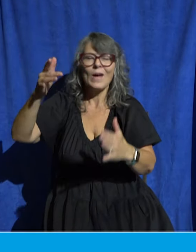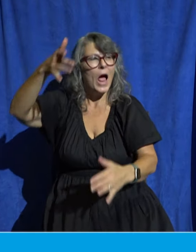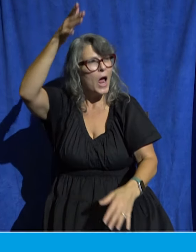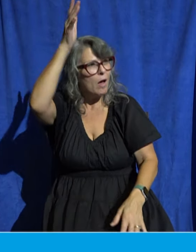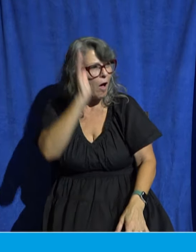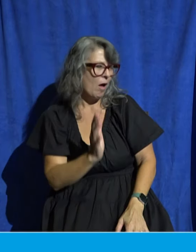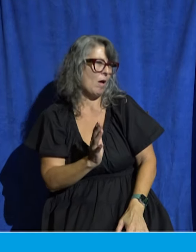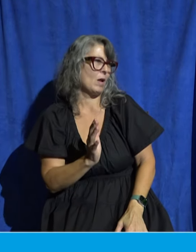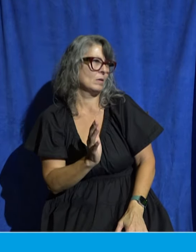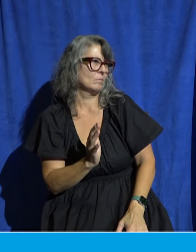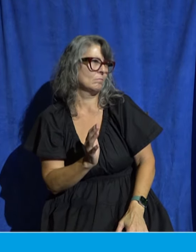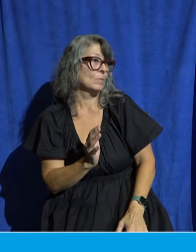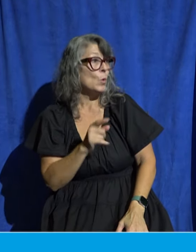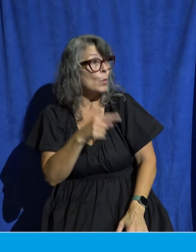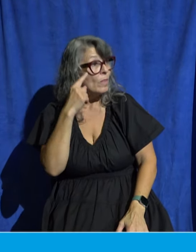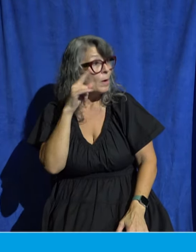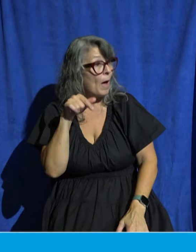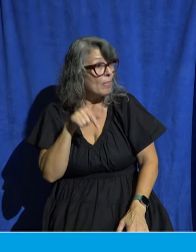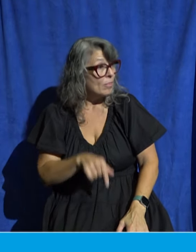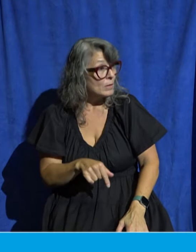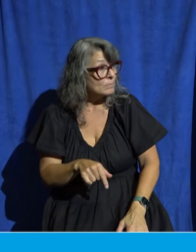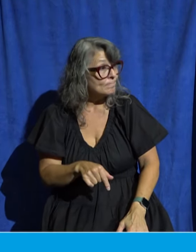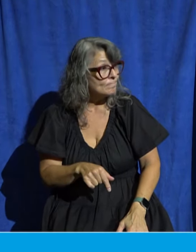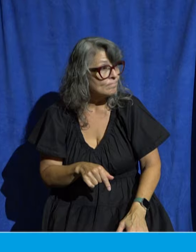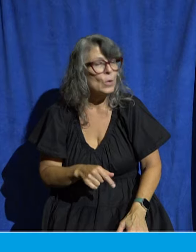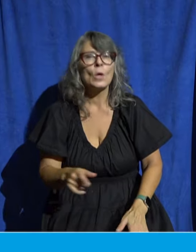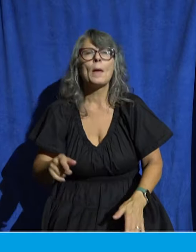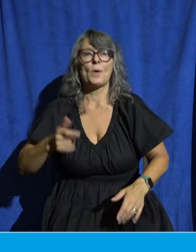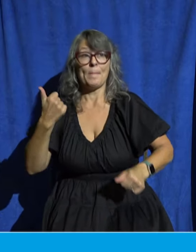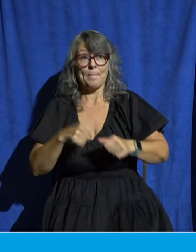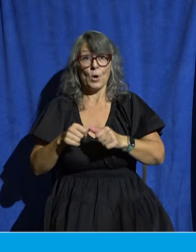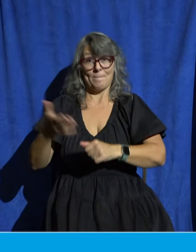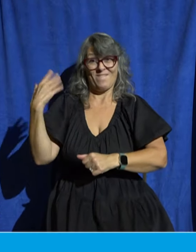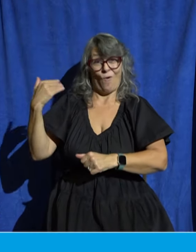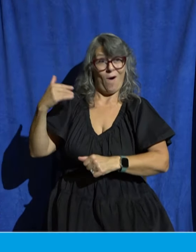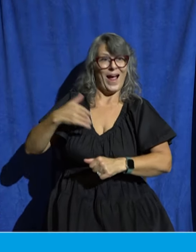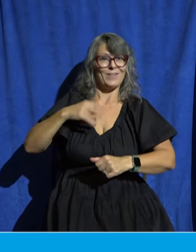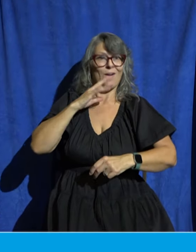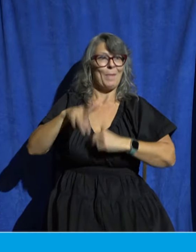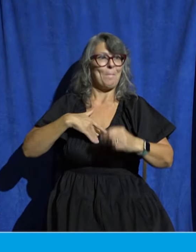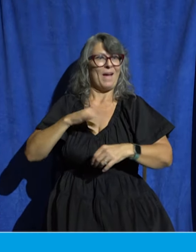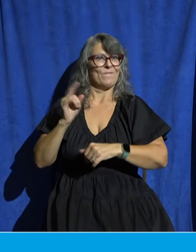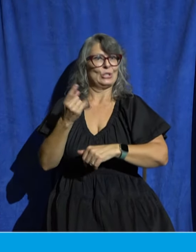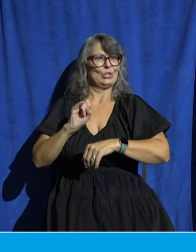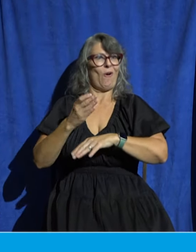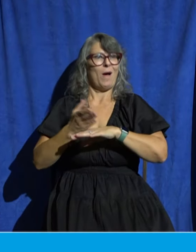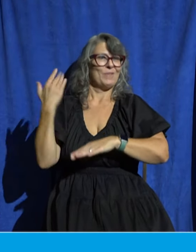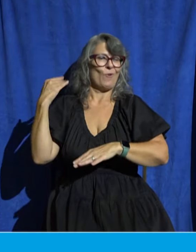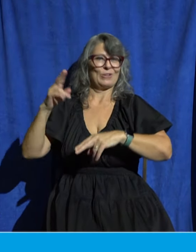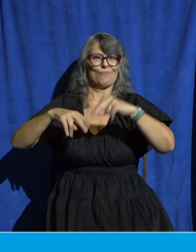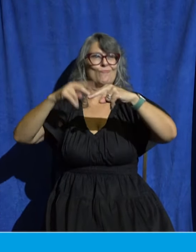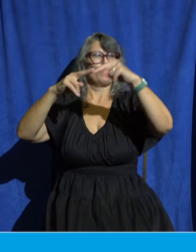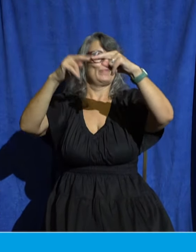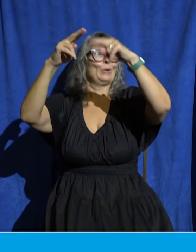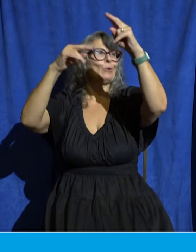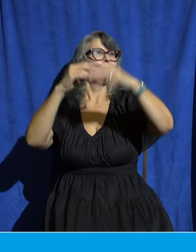we can think about it this way let's go back to the construction example I mentioned a little bit earlier imagine looking at a